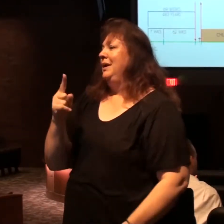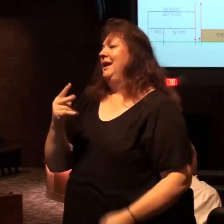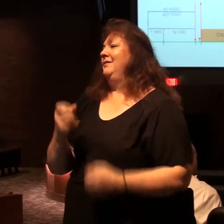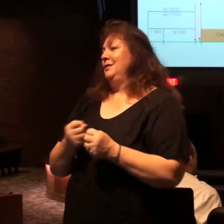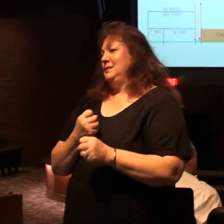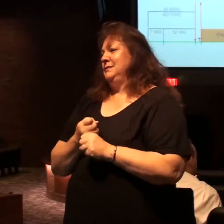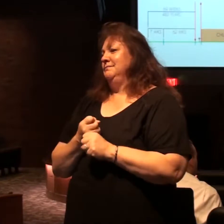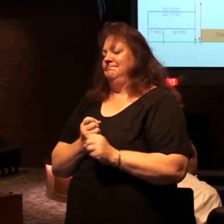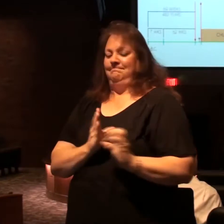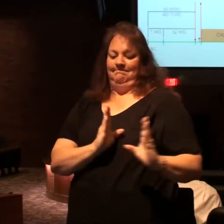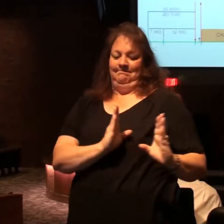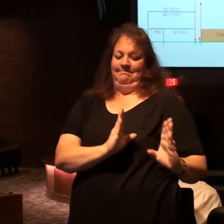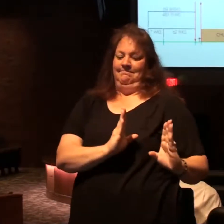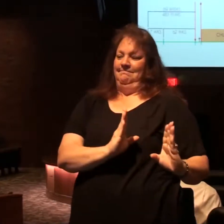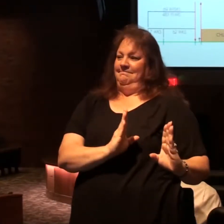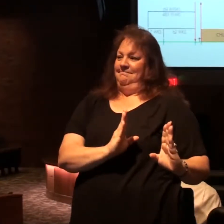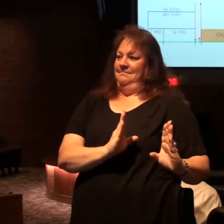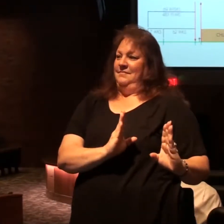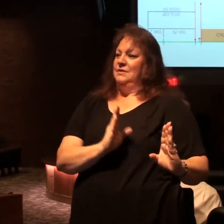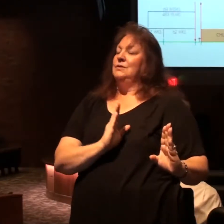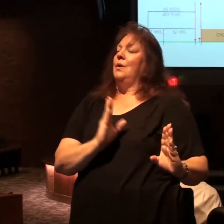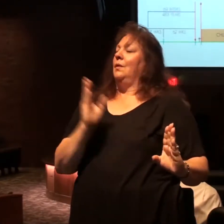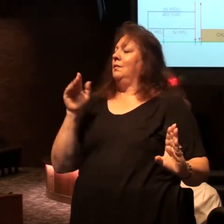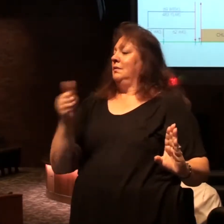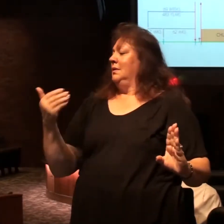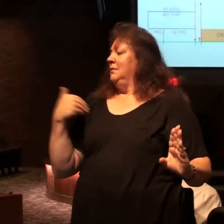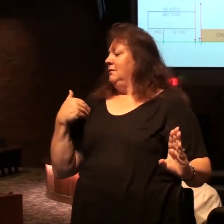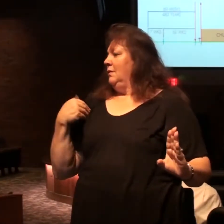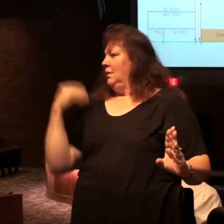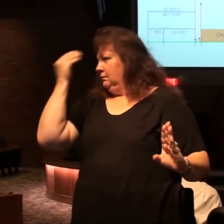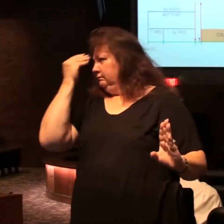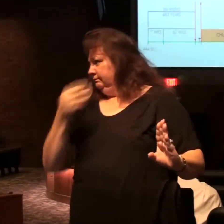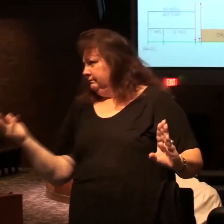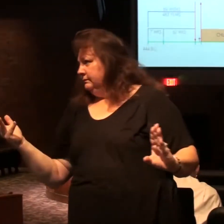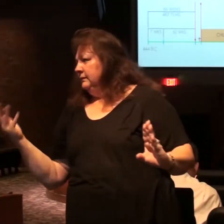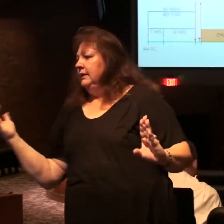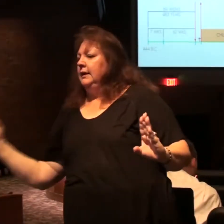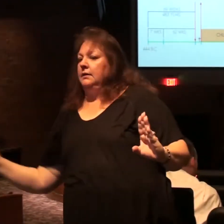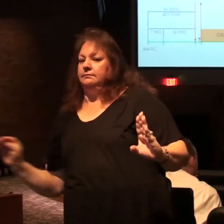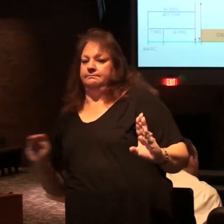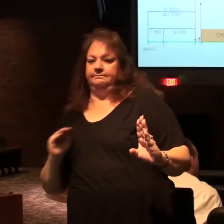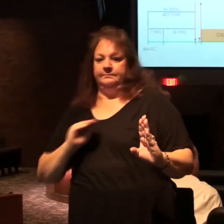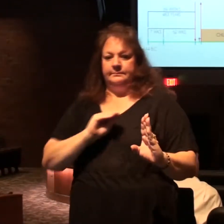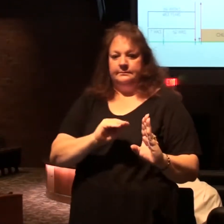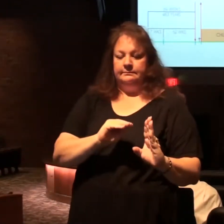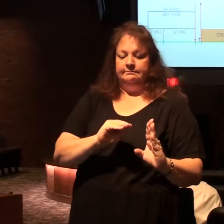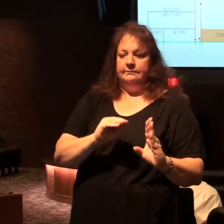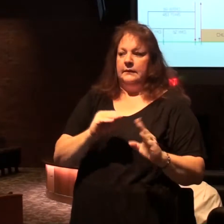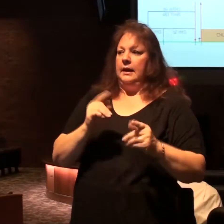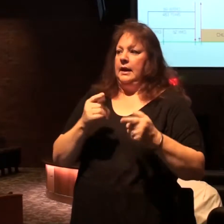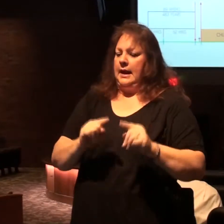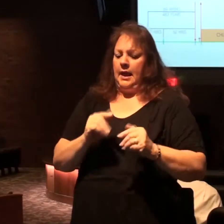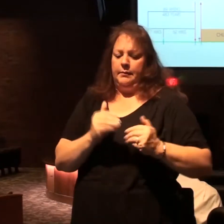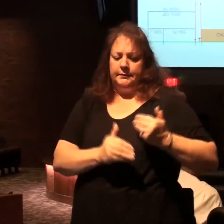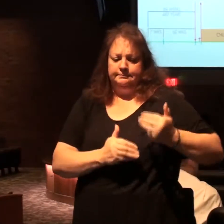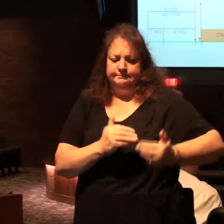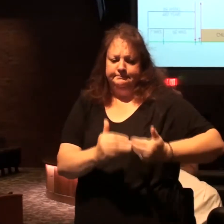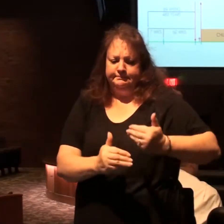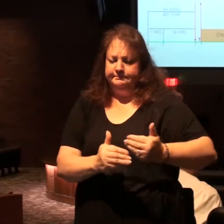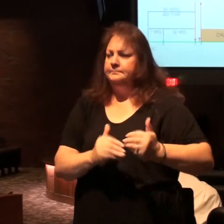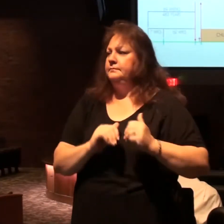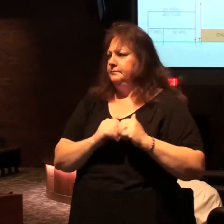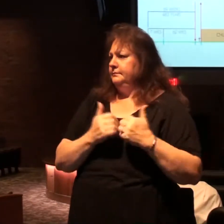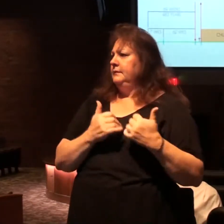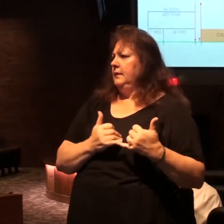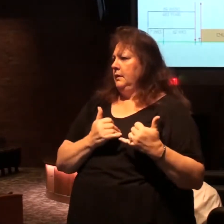so we're getting things now that have been revealed brought together and how they unfold during this seven year period